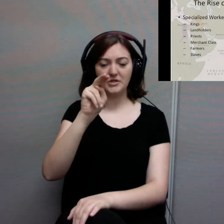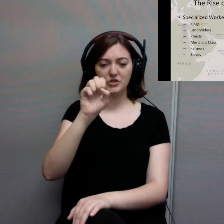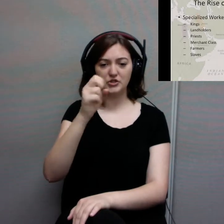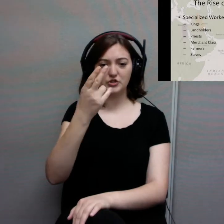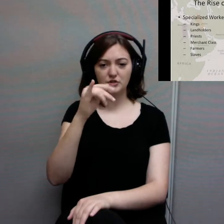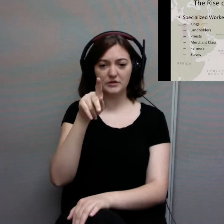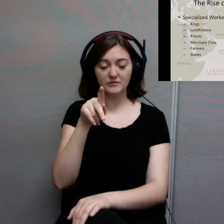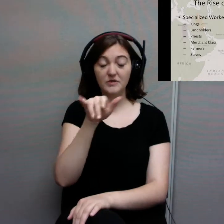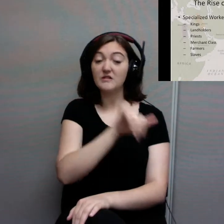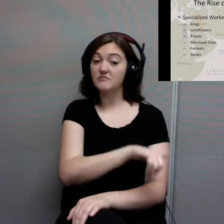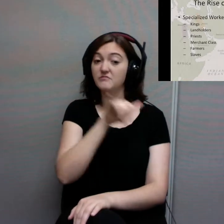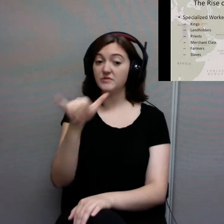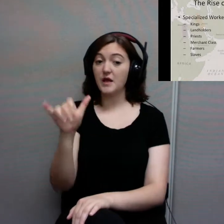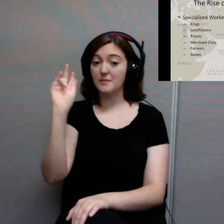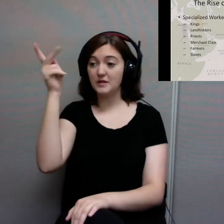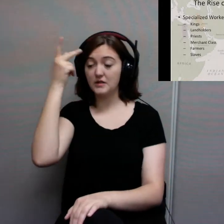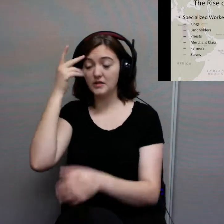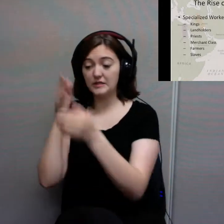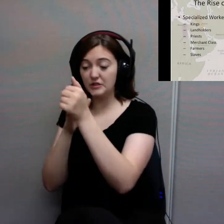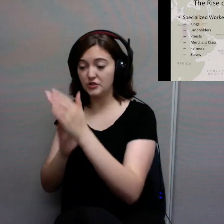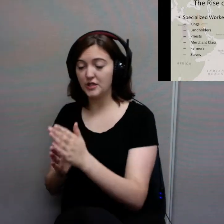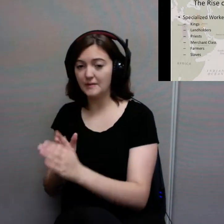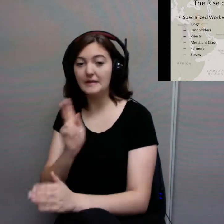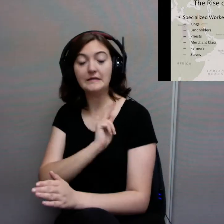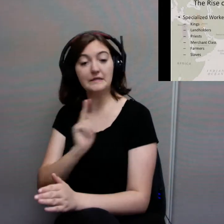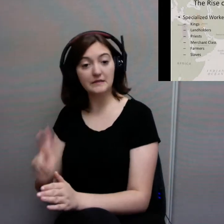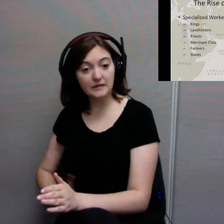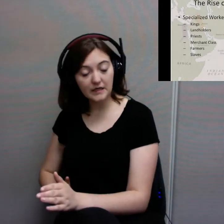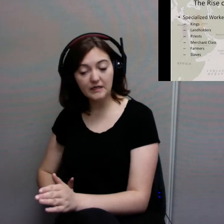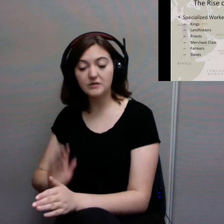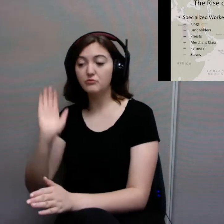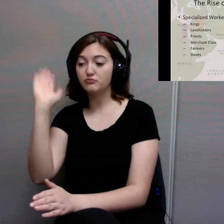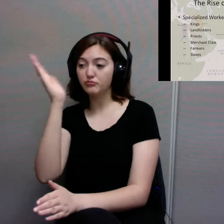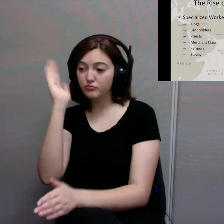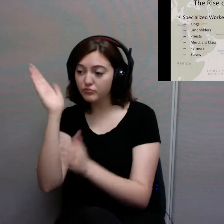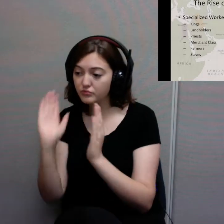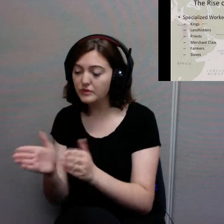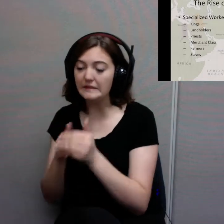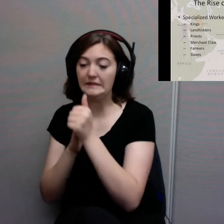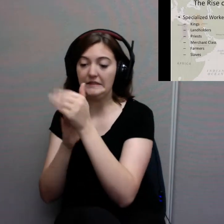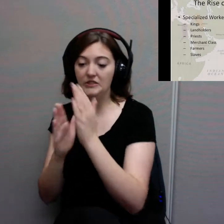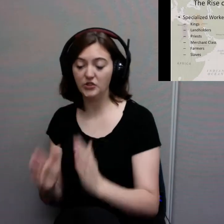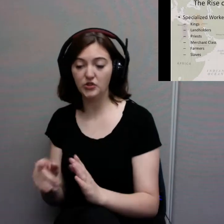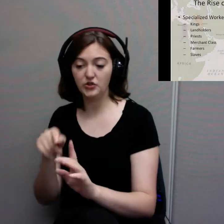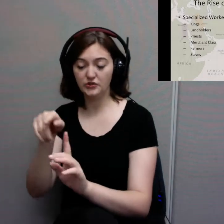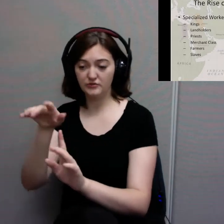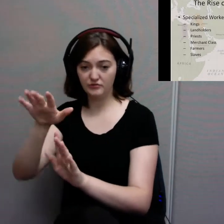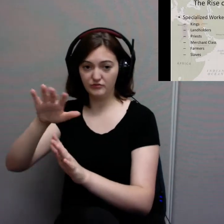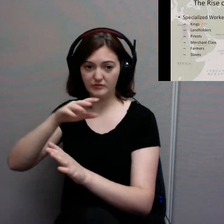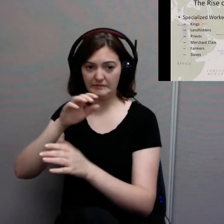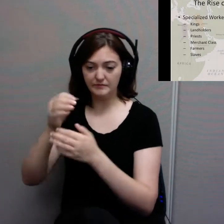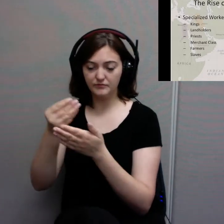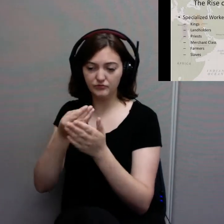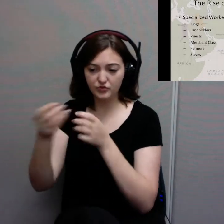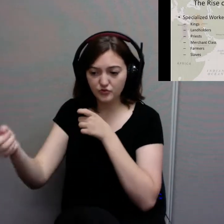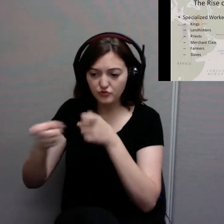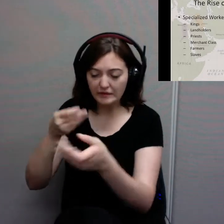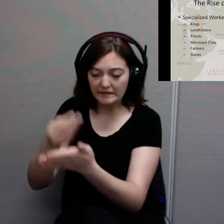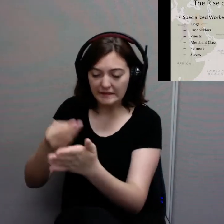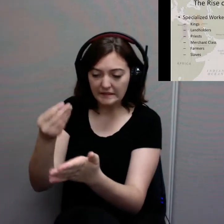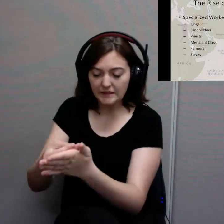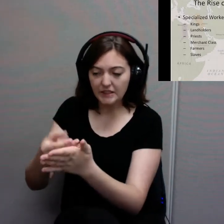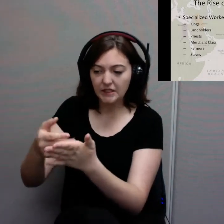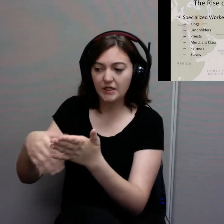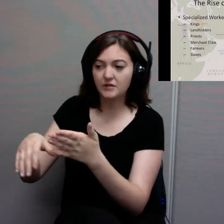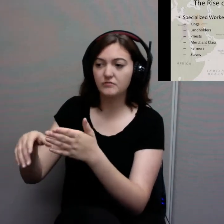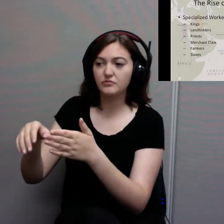people who know how to speak, how to lead, how to command economies and social groups, landowners, how to distribute land, how